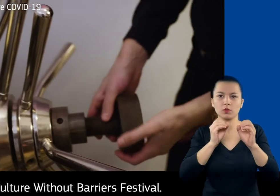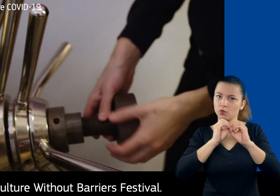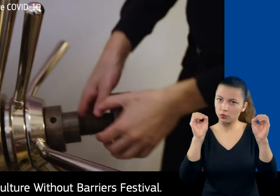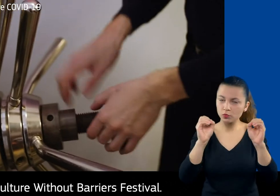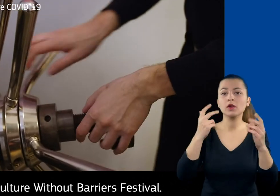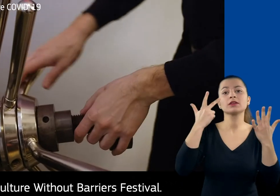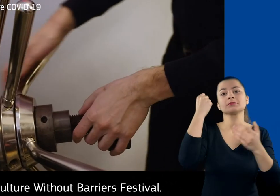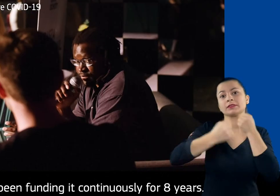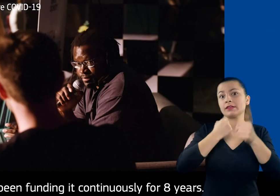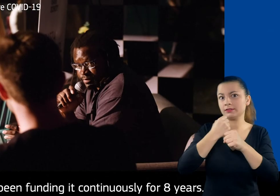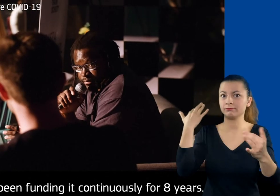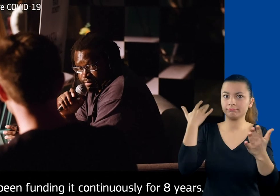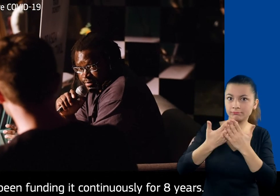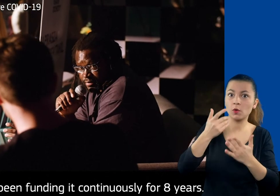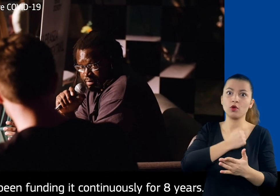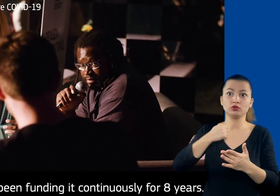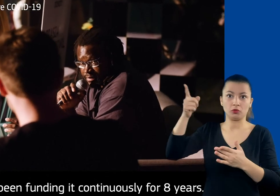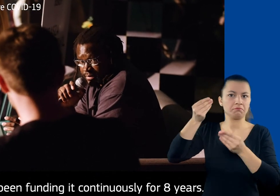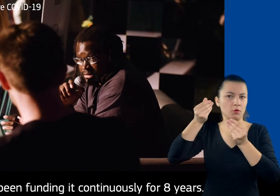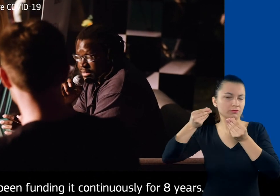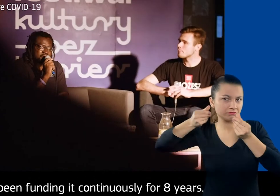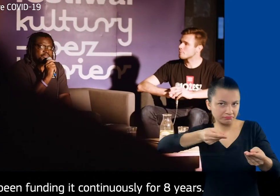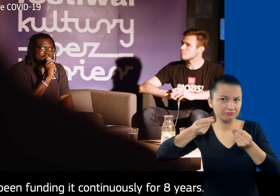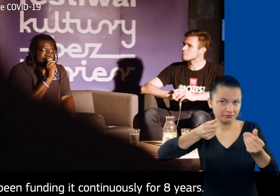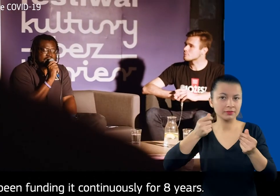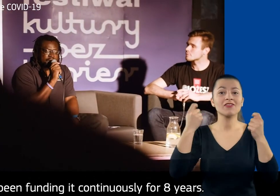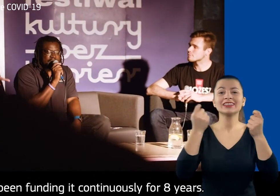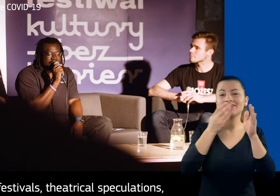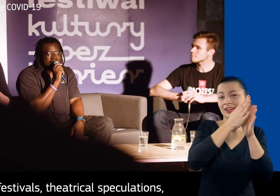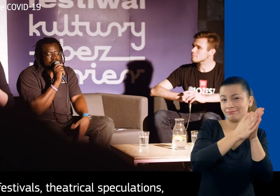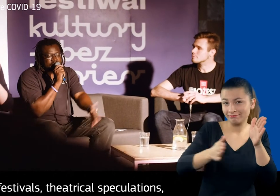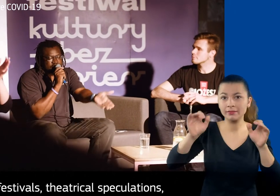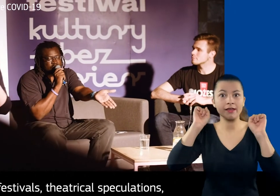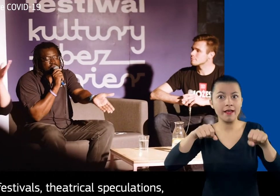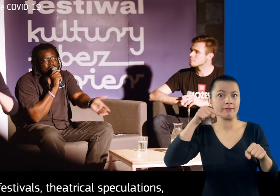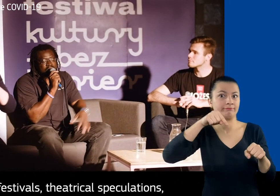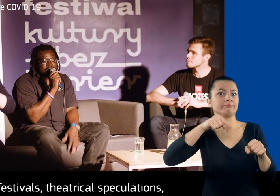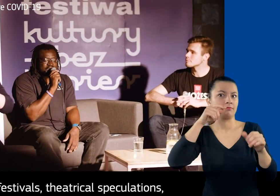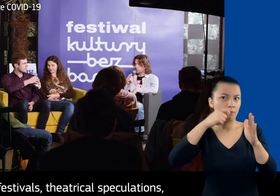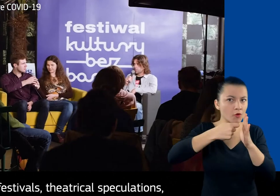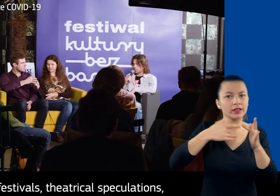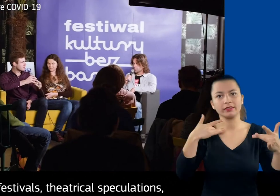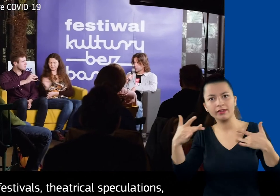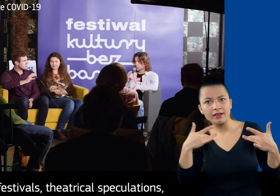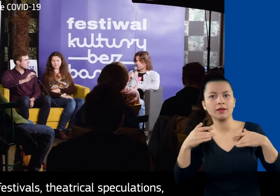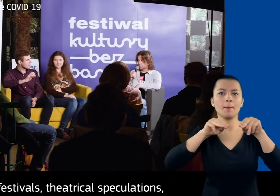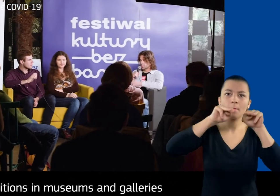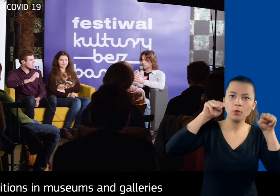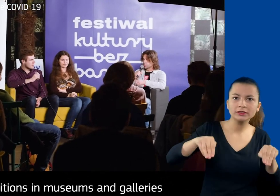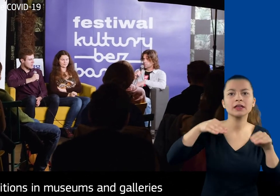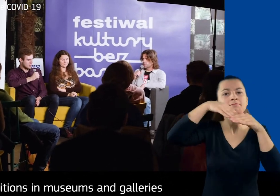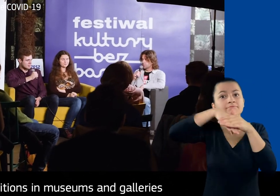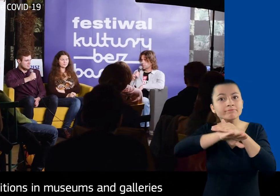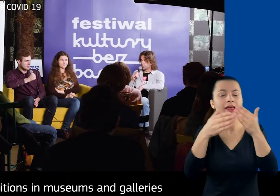Without Barriers Festival. Warsaw has been funding continuously for eight years. Film festivals, theatrical speculations,